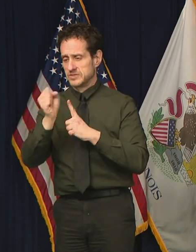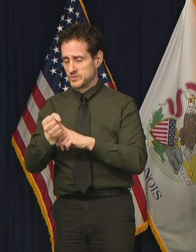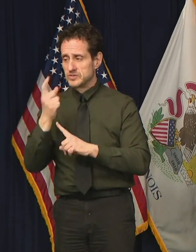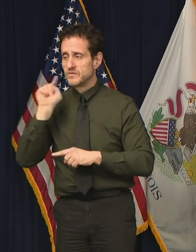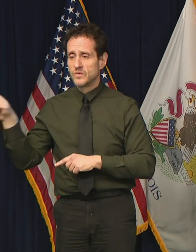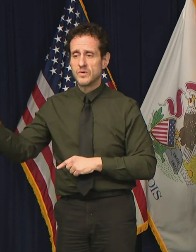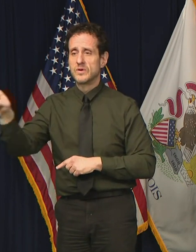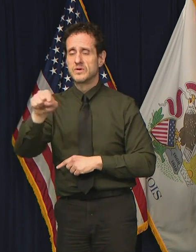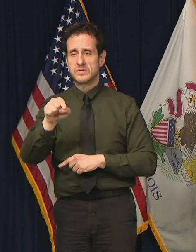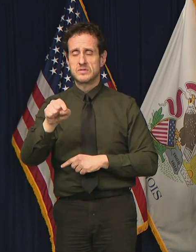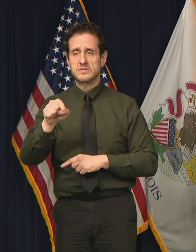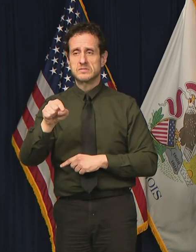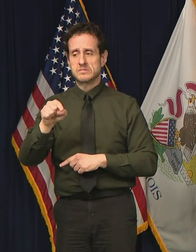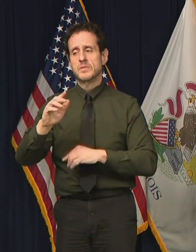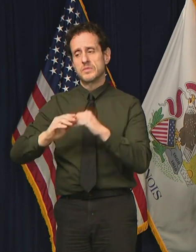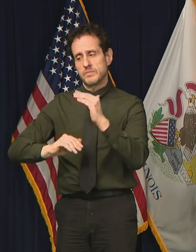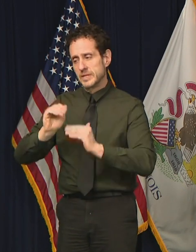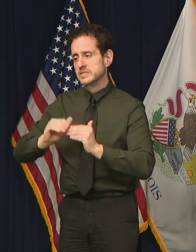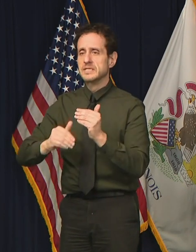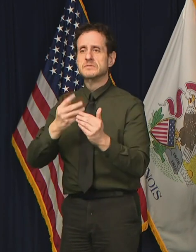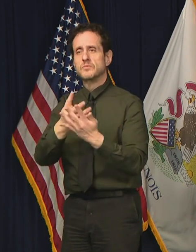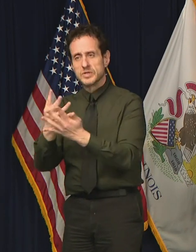facilities.